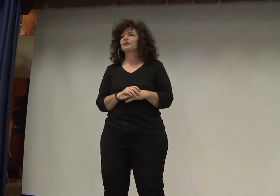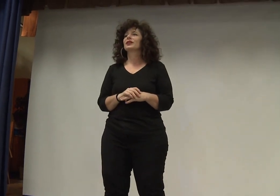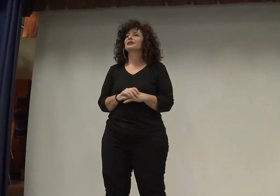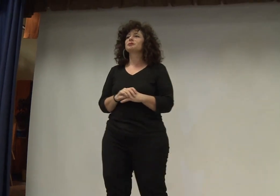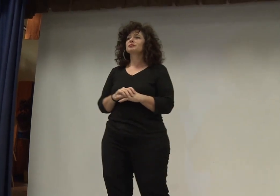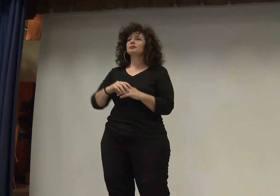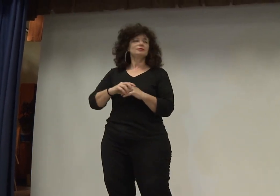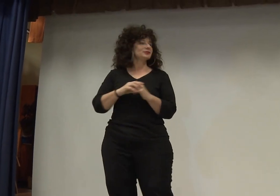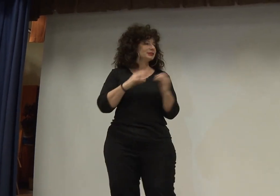Okay.